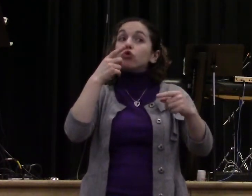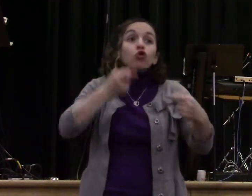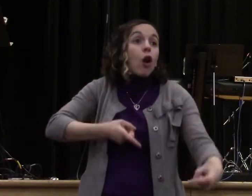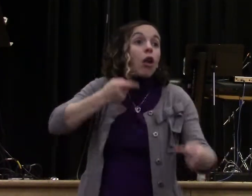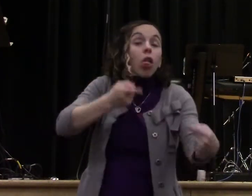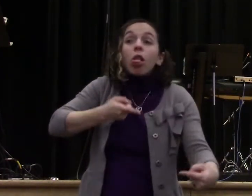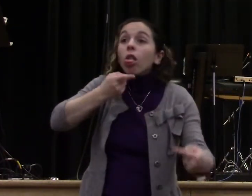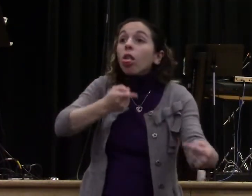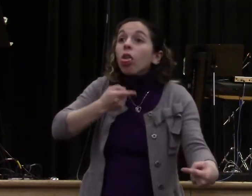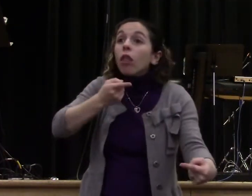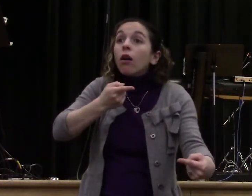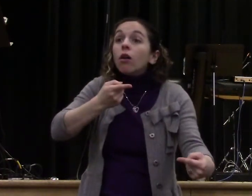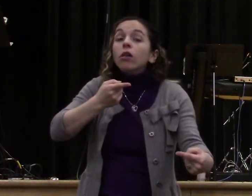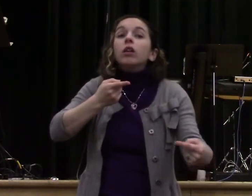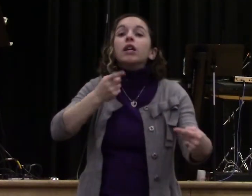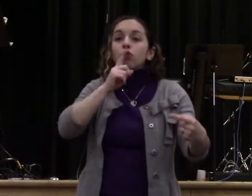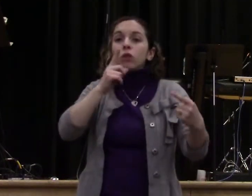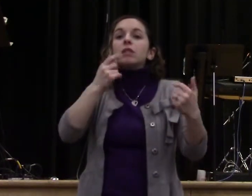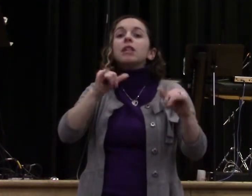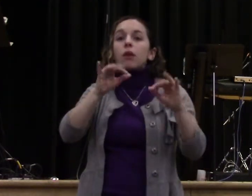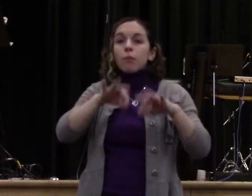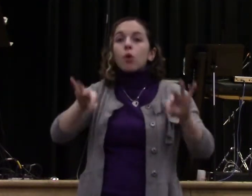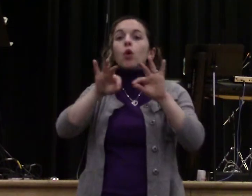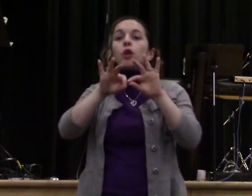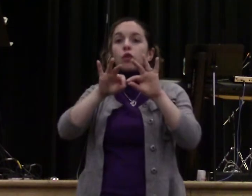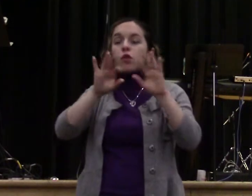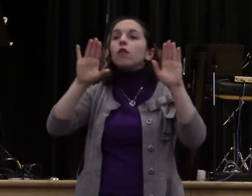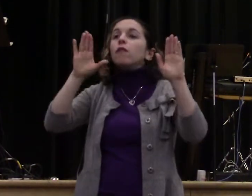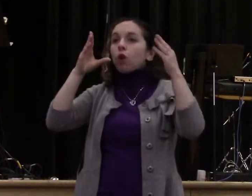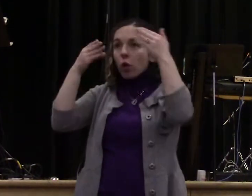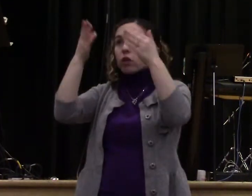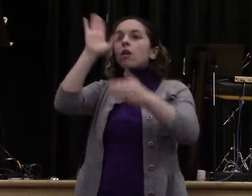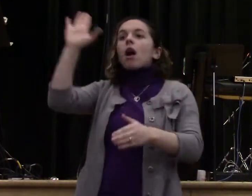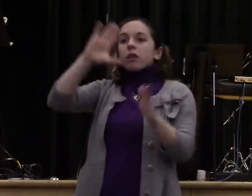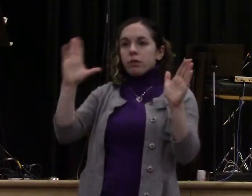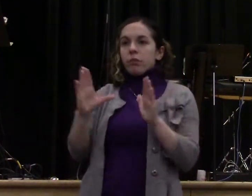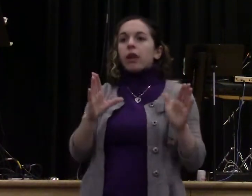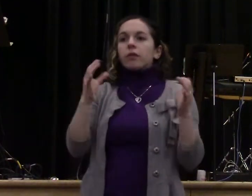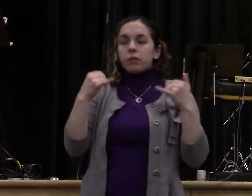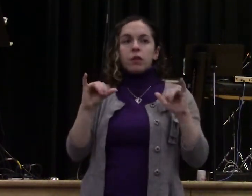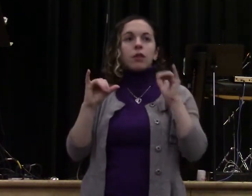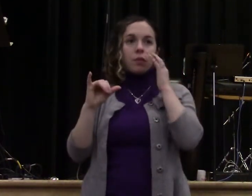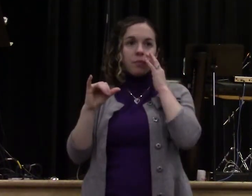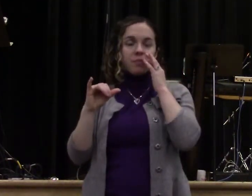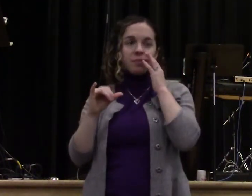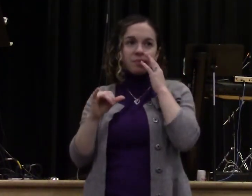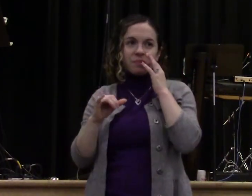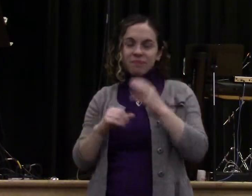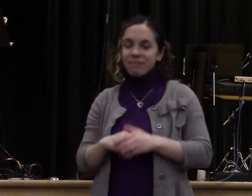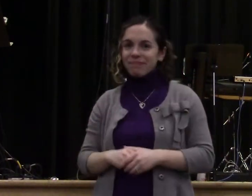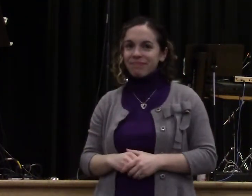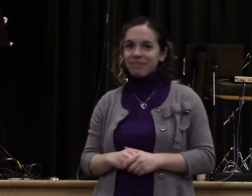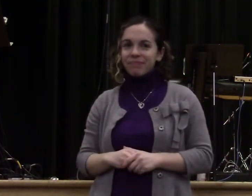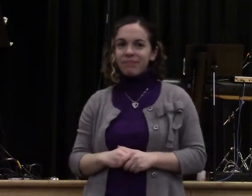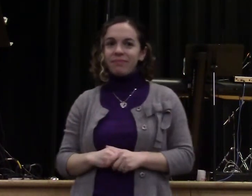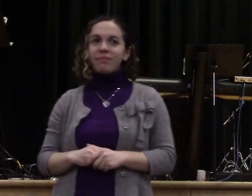about what they said, what they did, while you're waiving your right to be